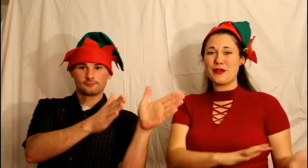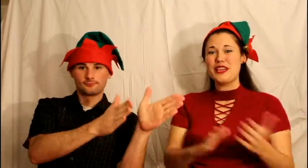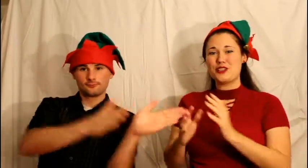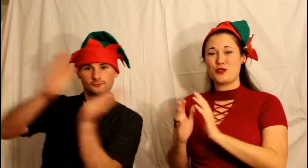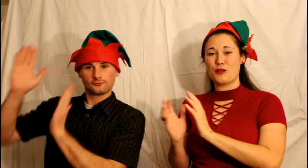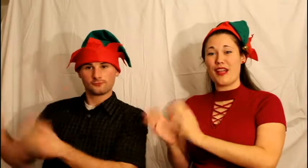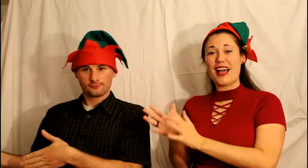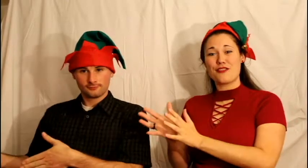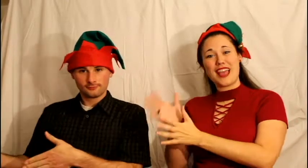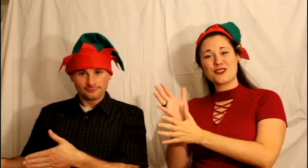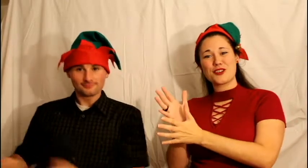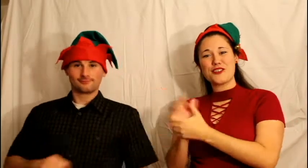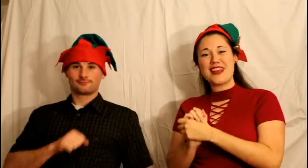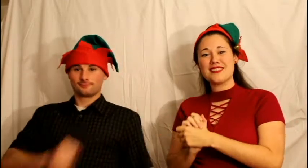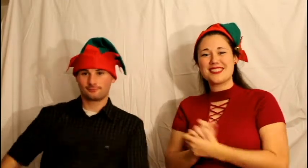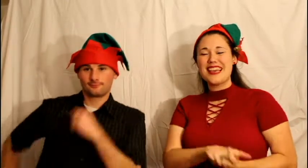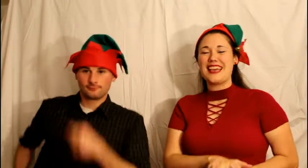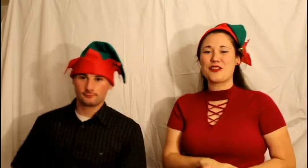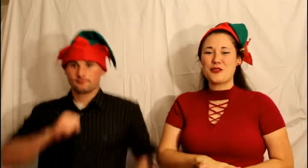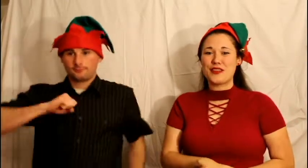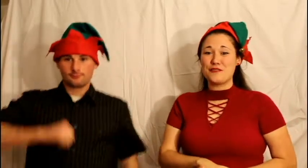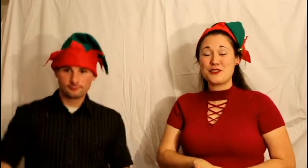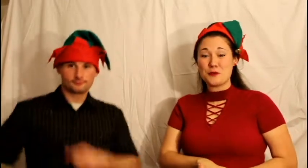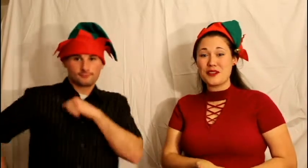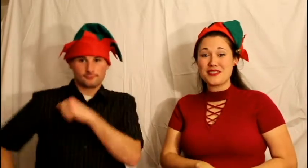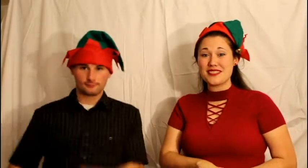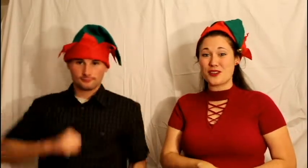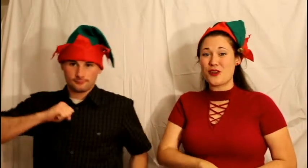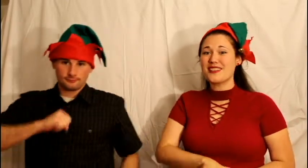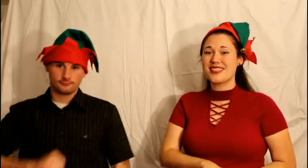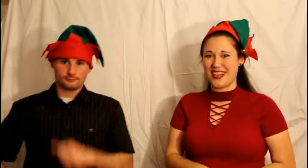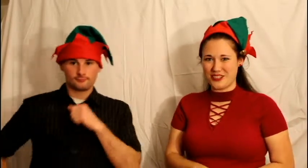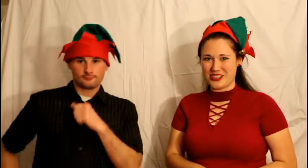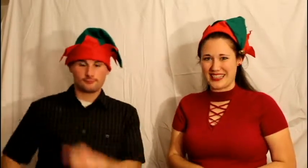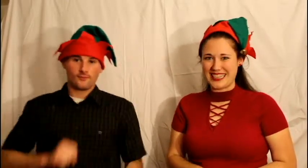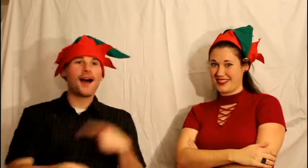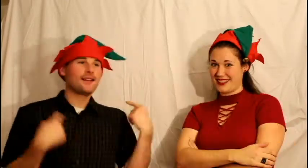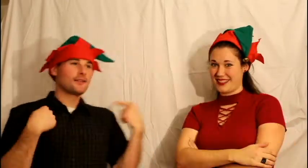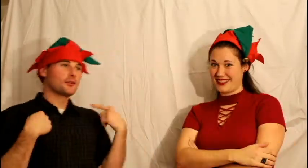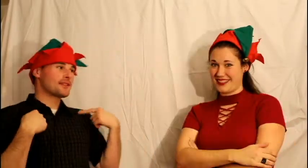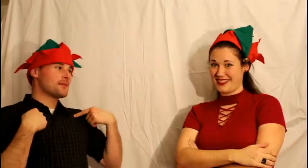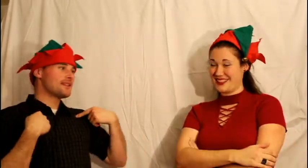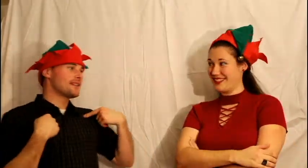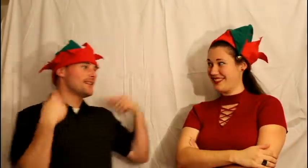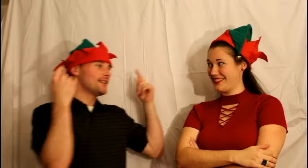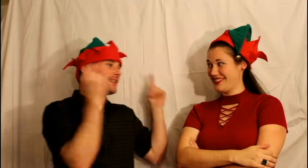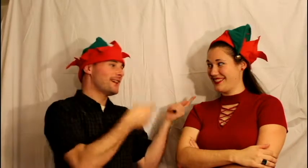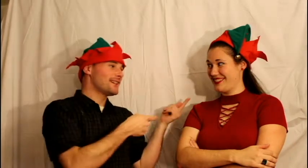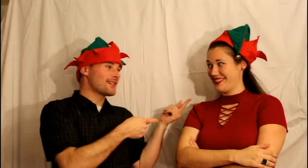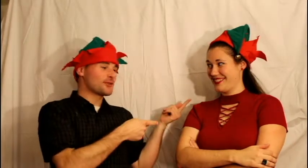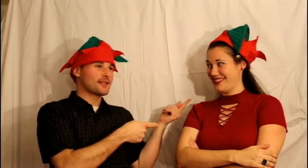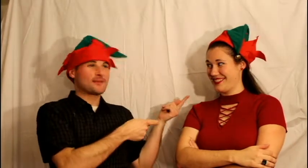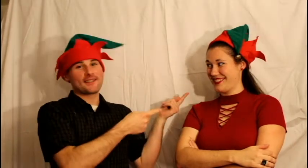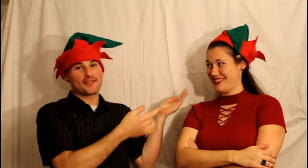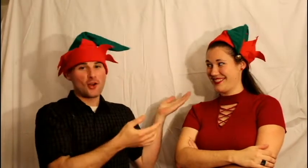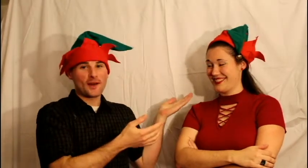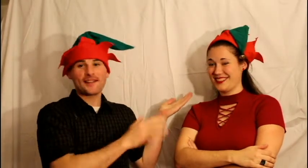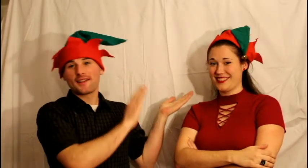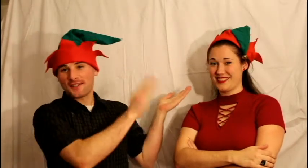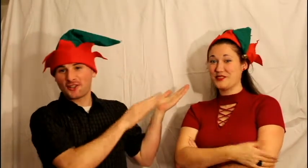to live theatrical events, including convention appearances across the country. I love Christmas. Katie thinks Christmas is alright. It's